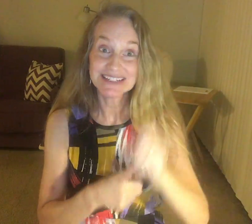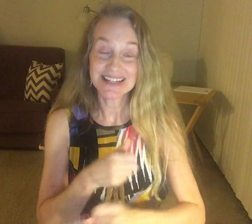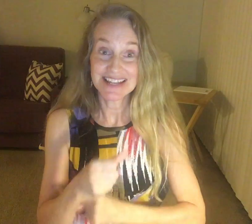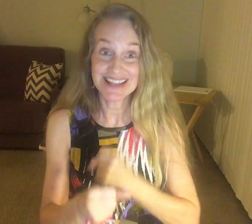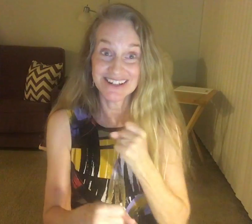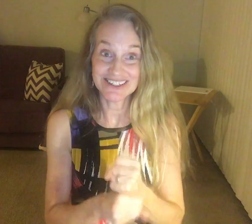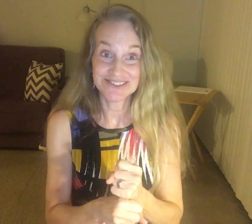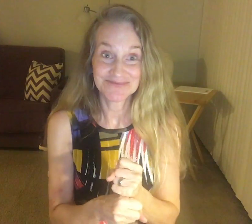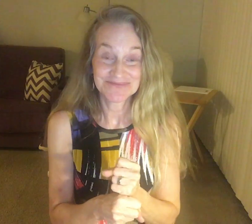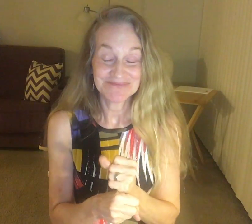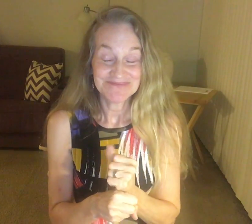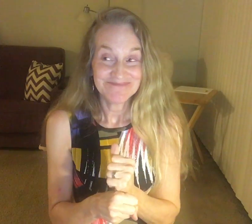years.